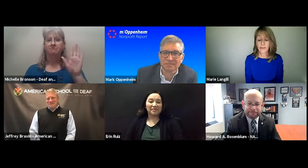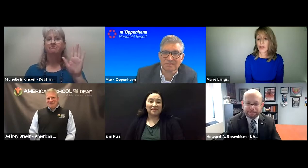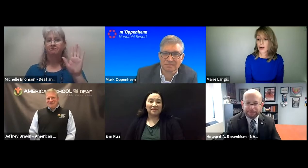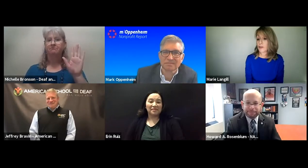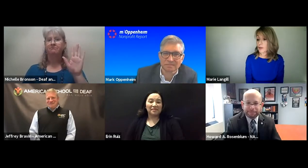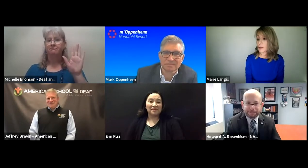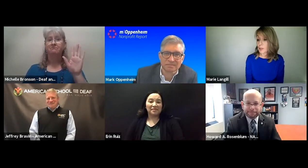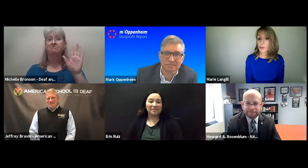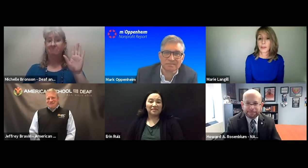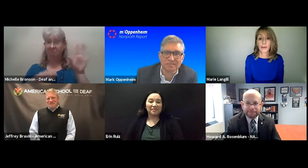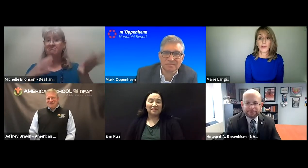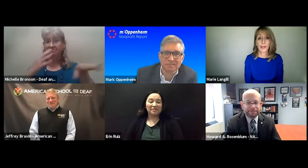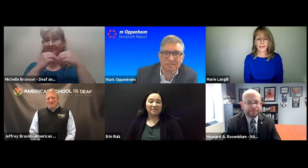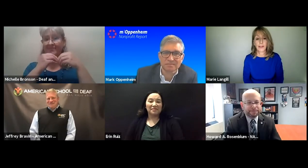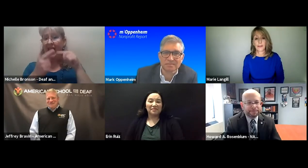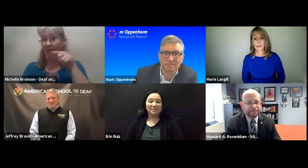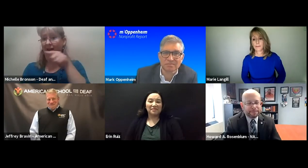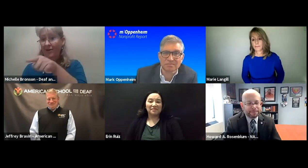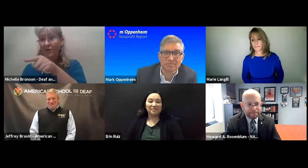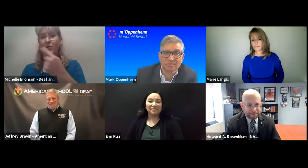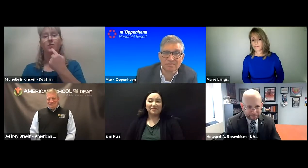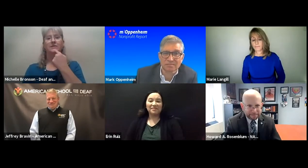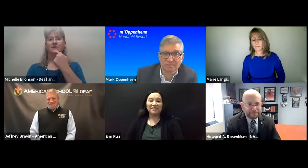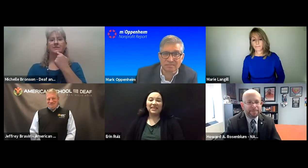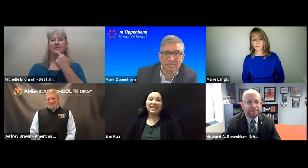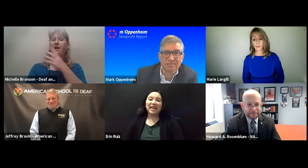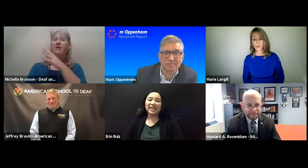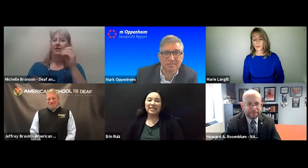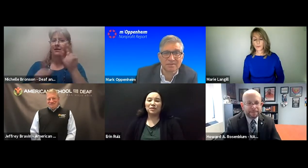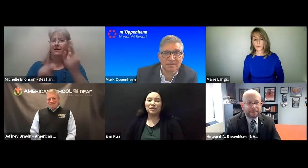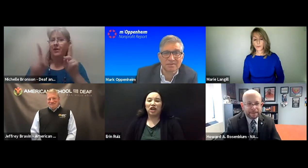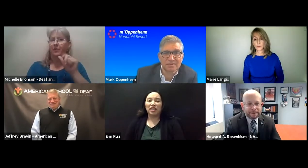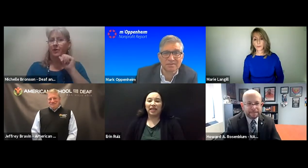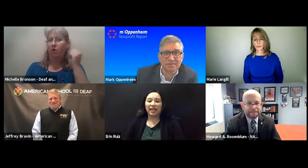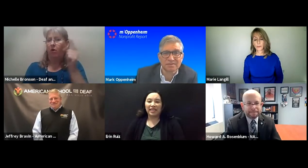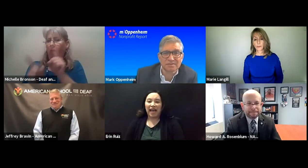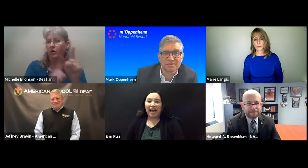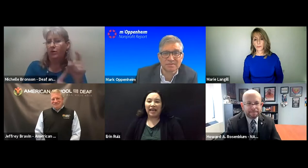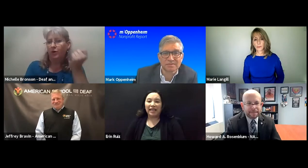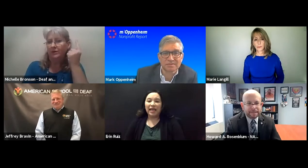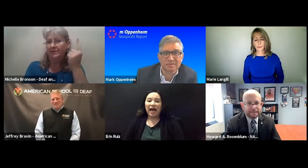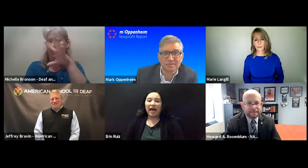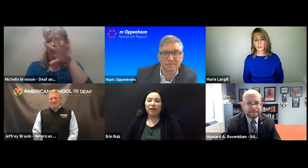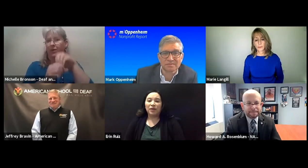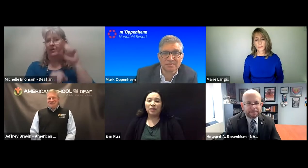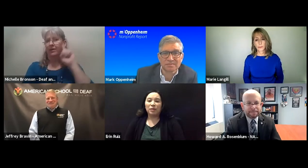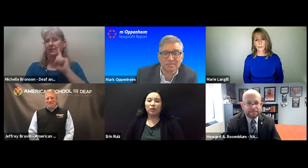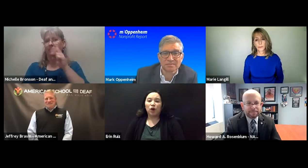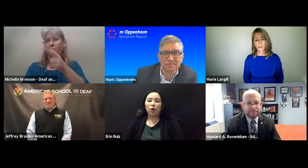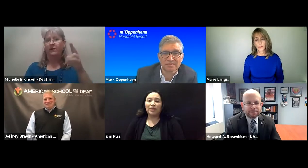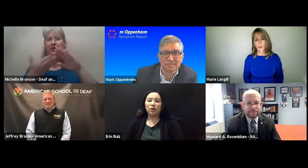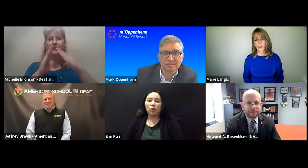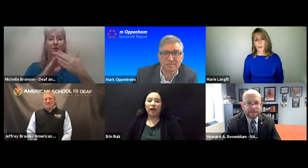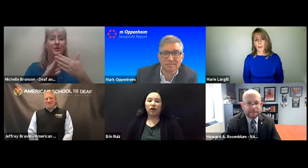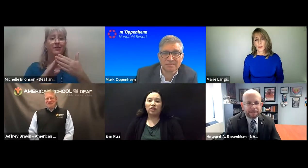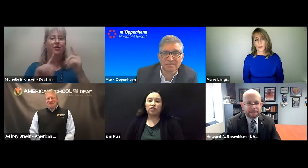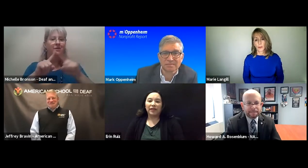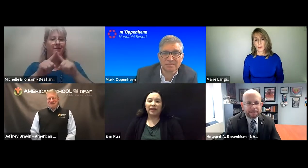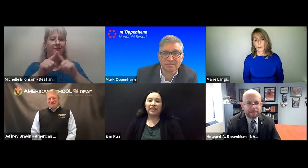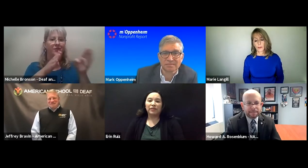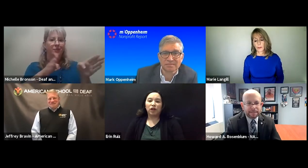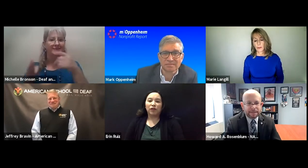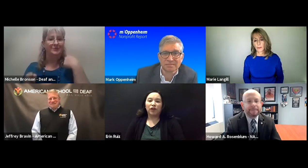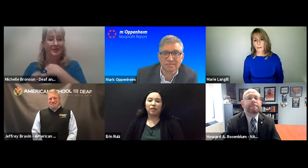million deaf and hard of hearing people in the United States. This is Michelle, I'd like to add. I don't think that people are always aware,